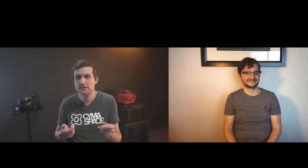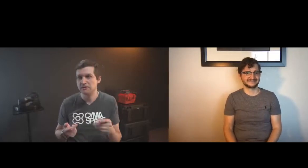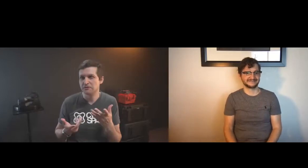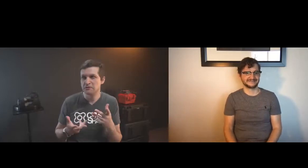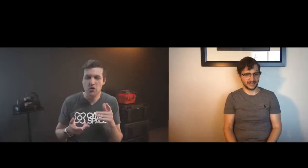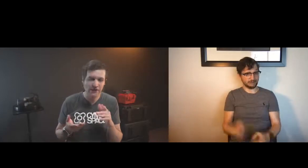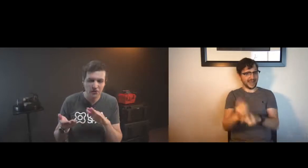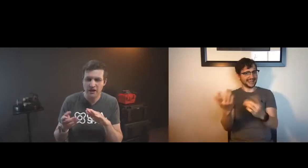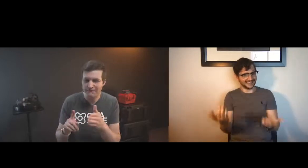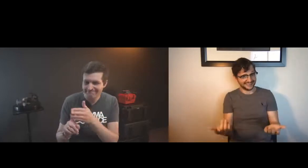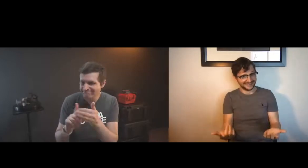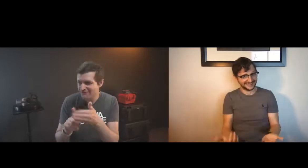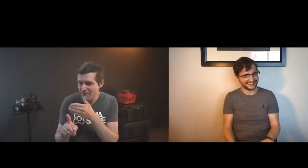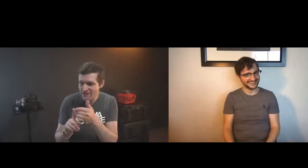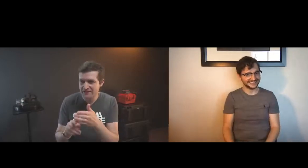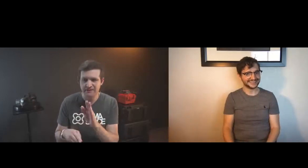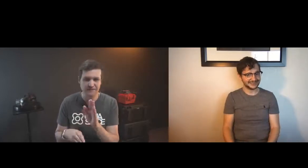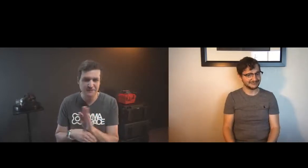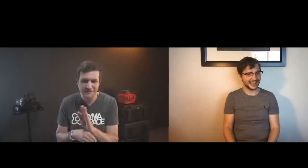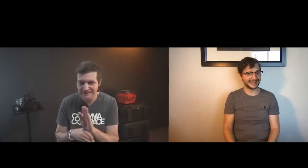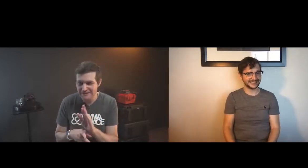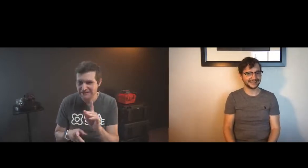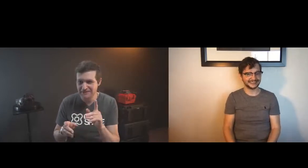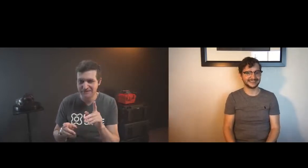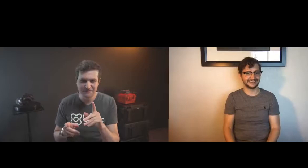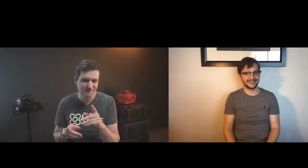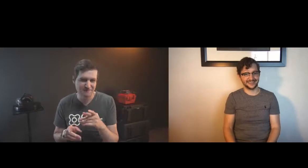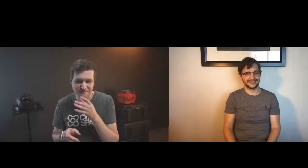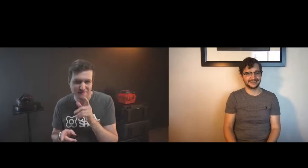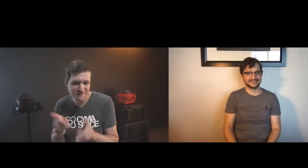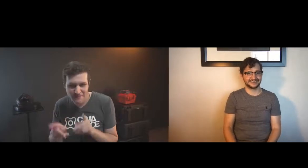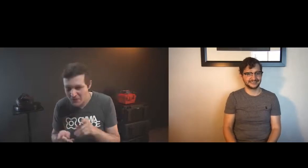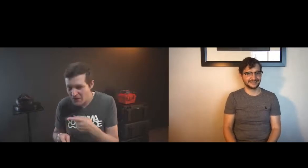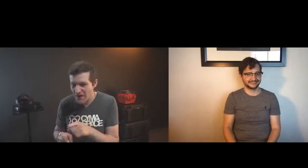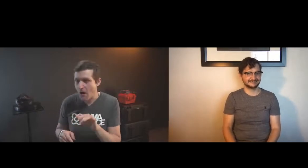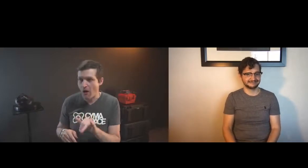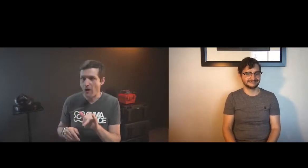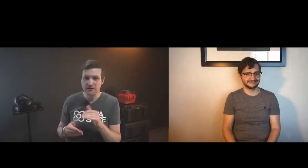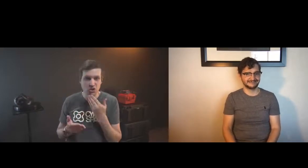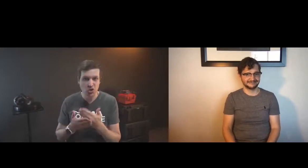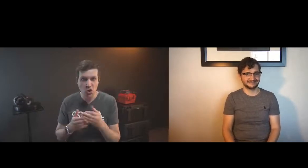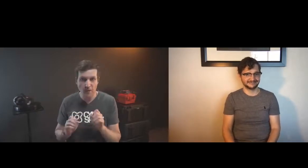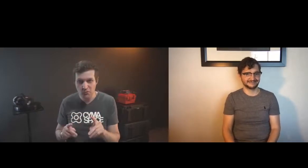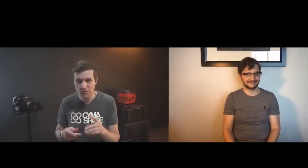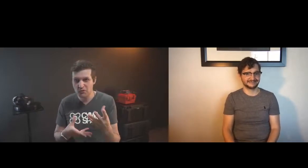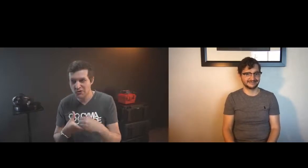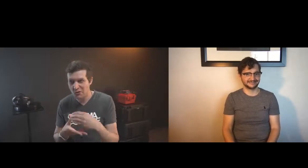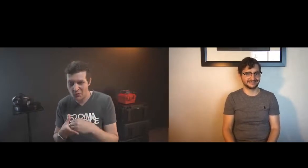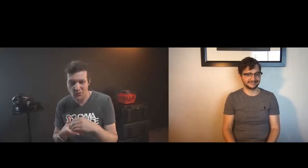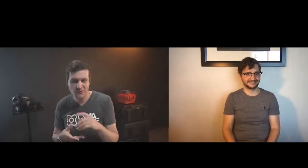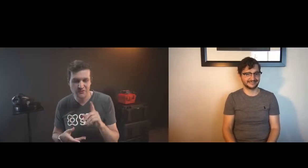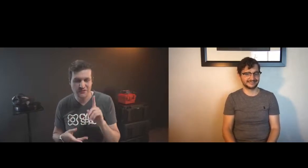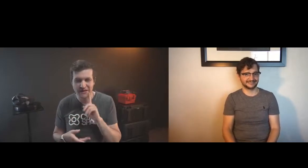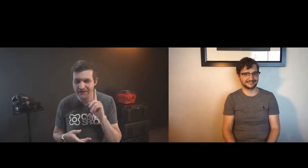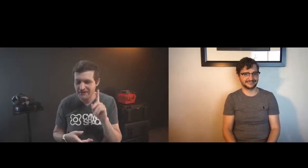so we need to convince businesses and the people who are